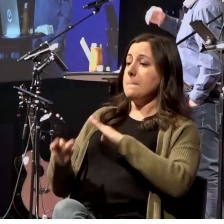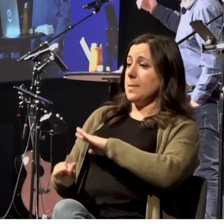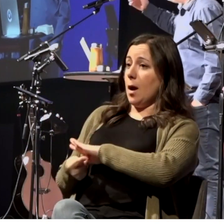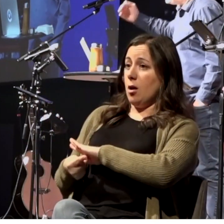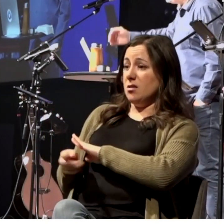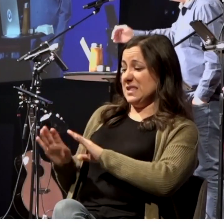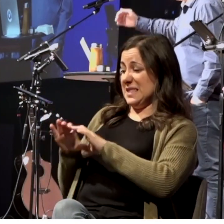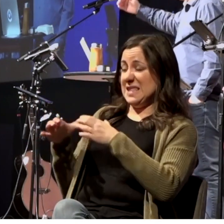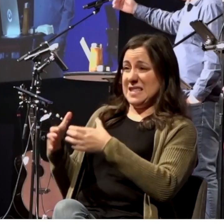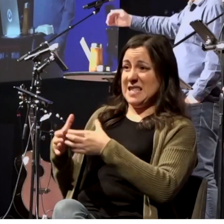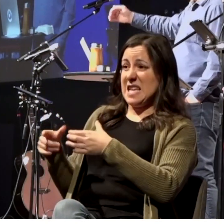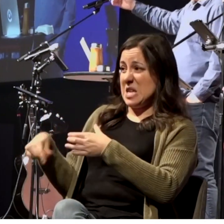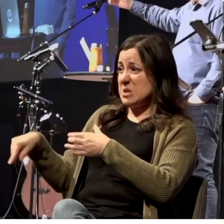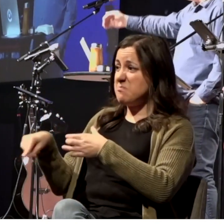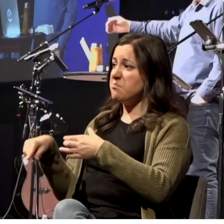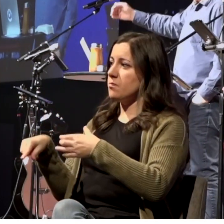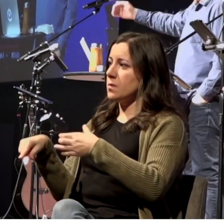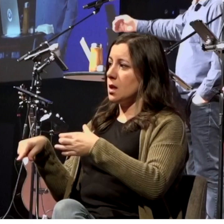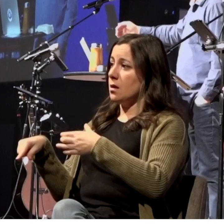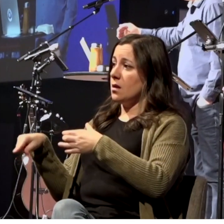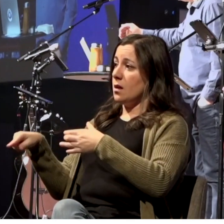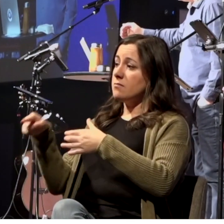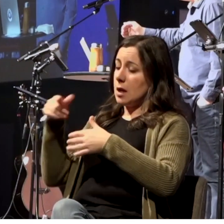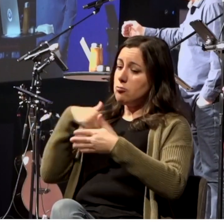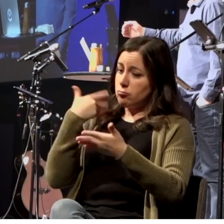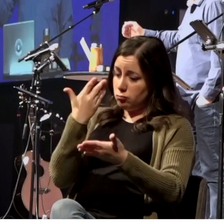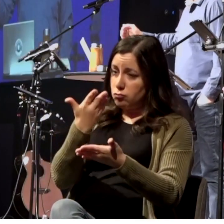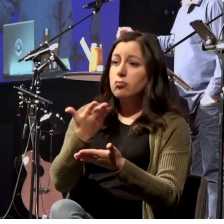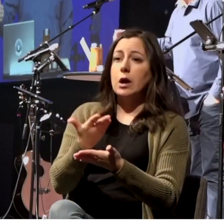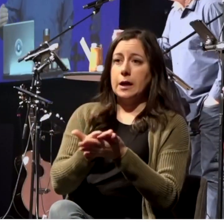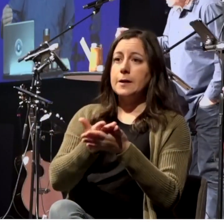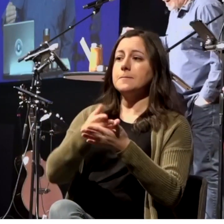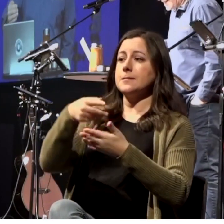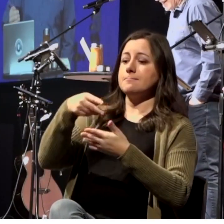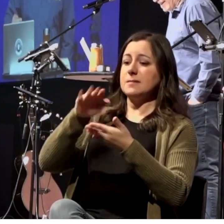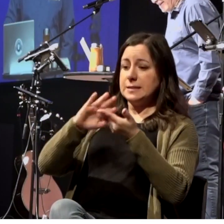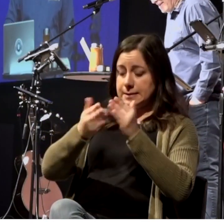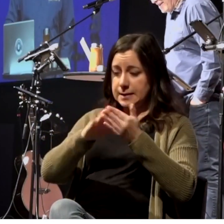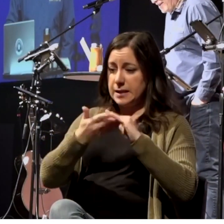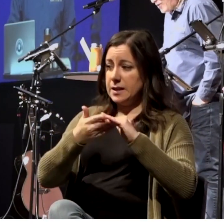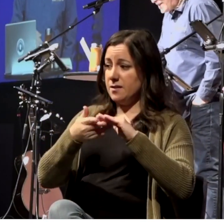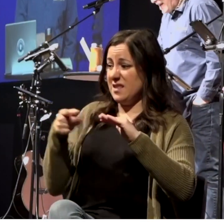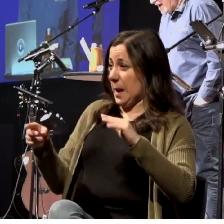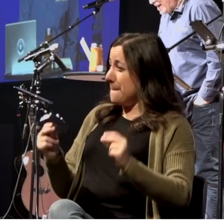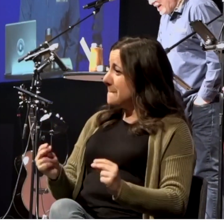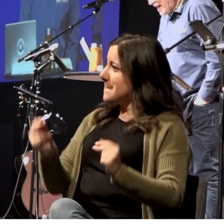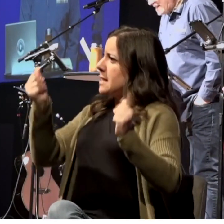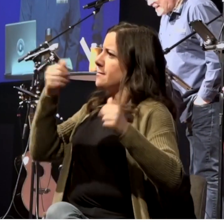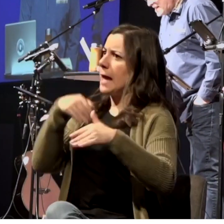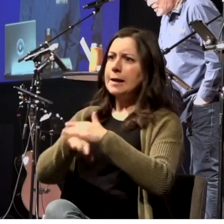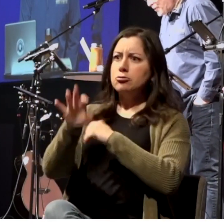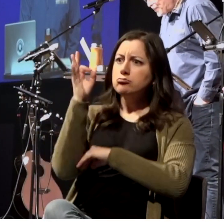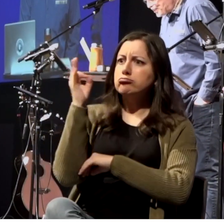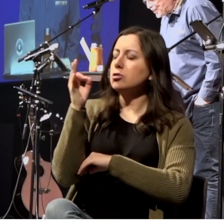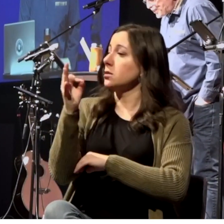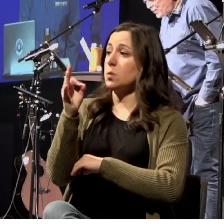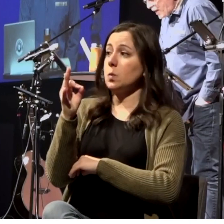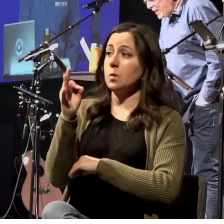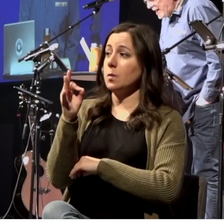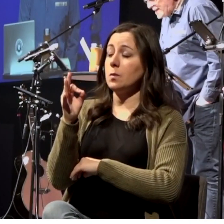didn't immediately venture into the city to evangelize it. Notice again, it says they